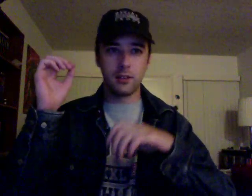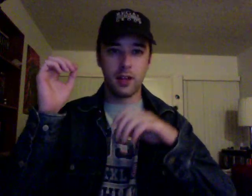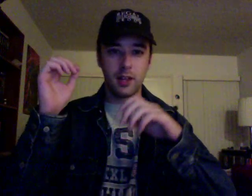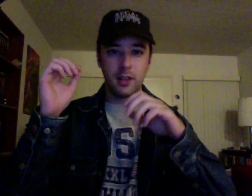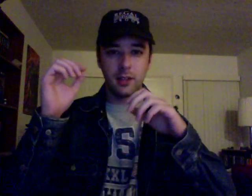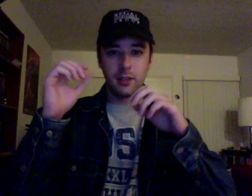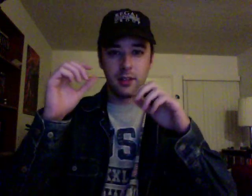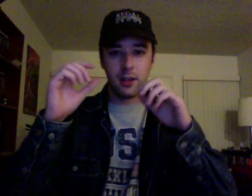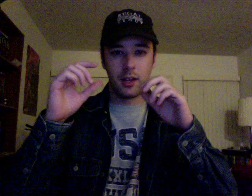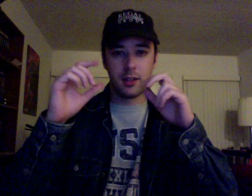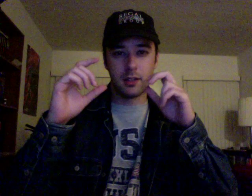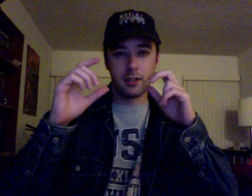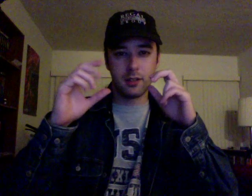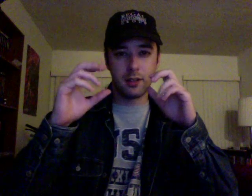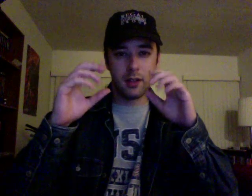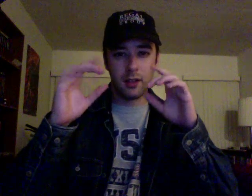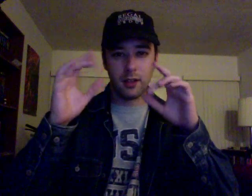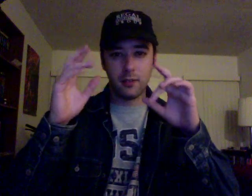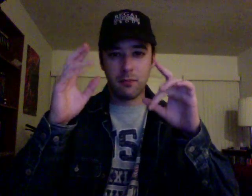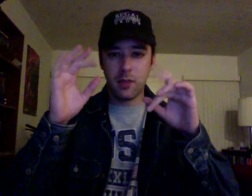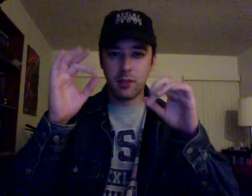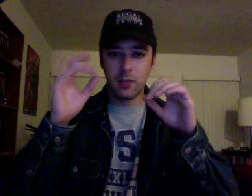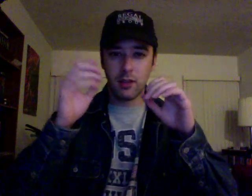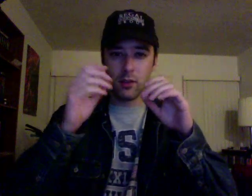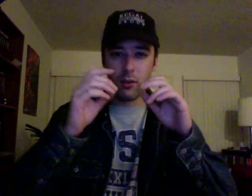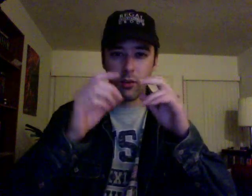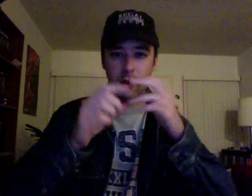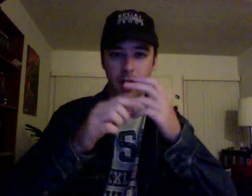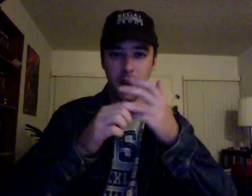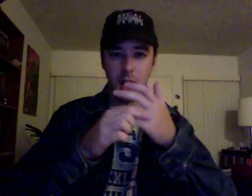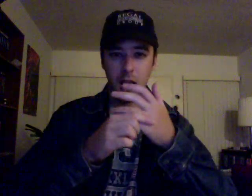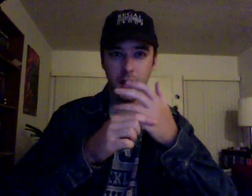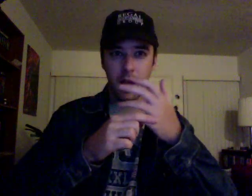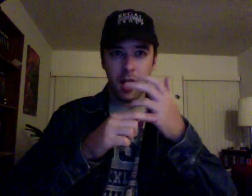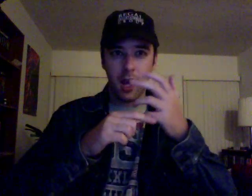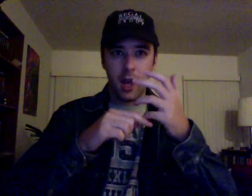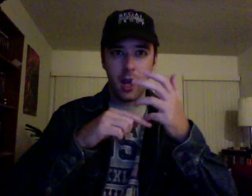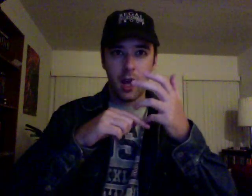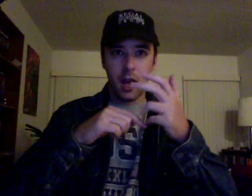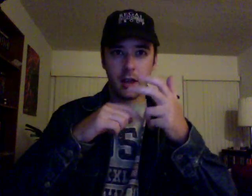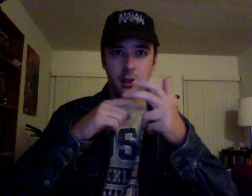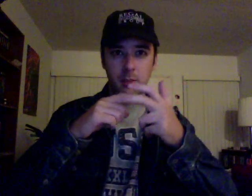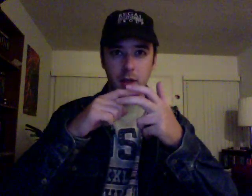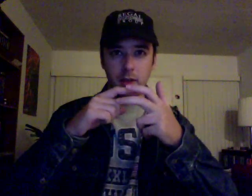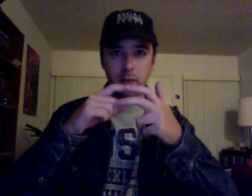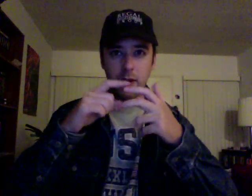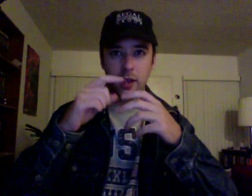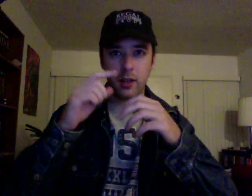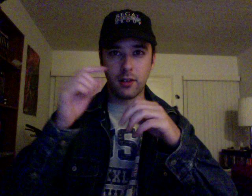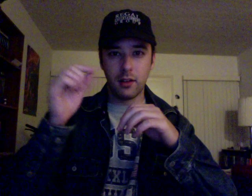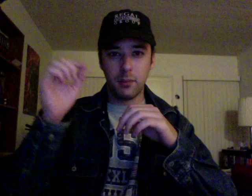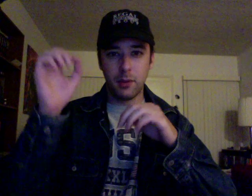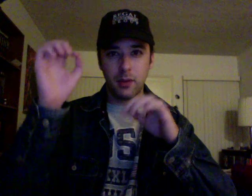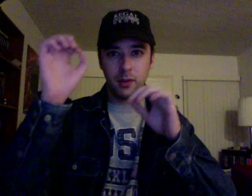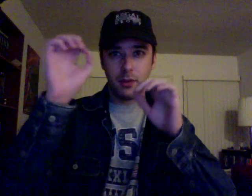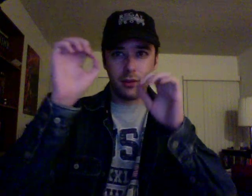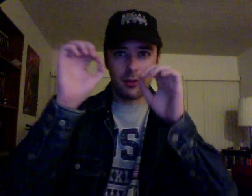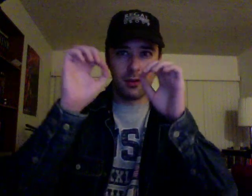like this, uh, this, uh, this missing ring. And the space monk keeps little bits of the tree,